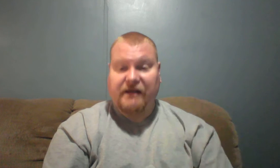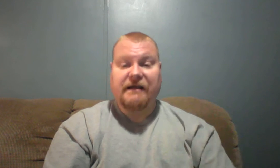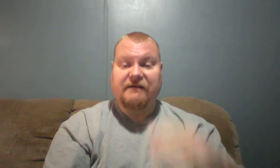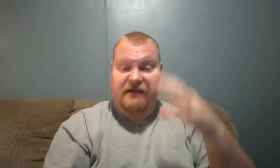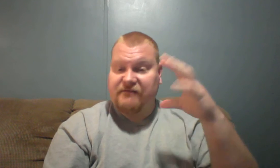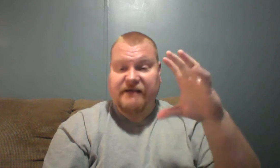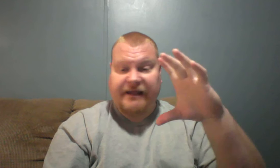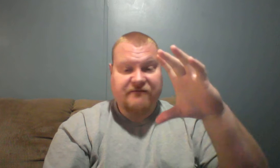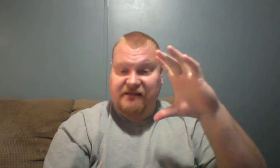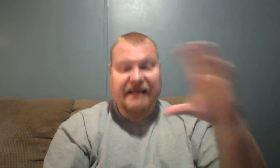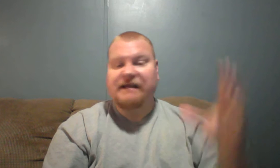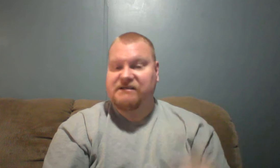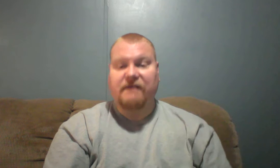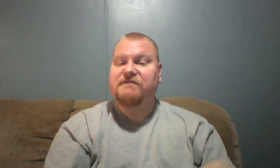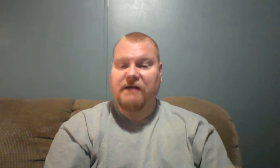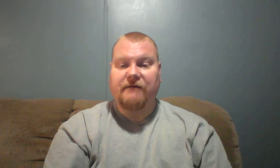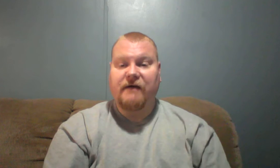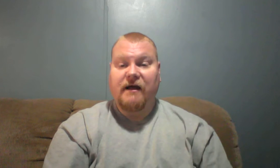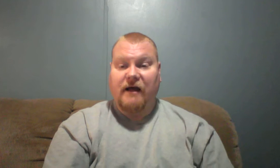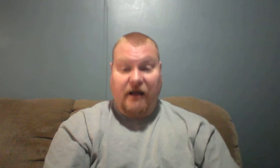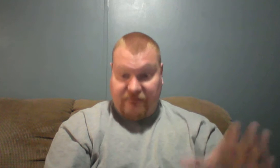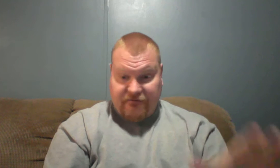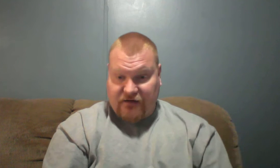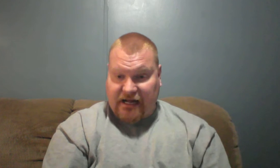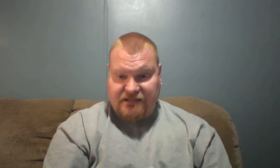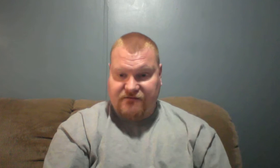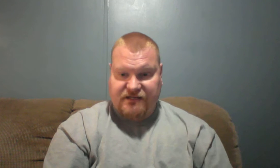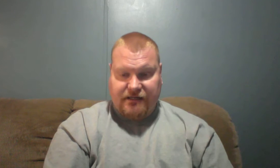gives, it gives lists of stuff of different kinds of sins.